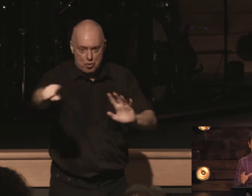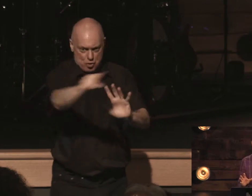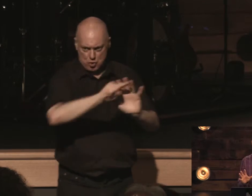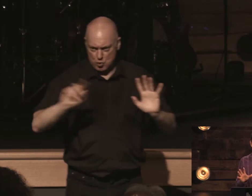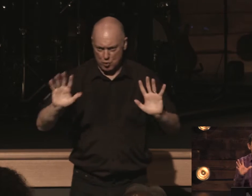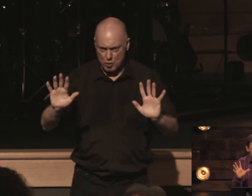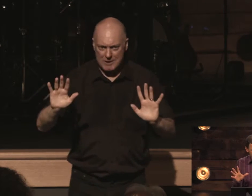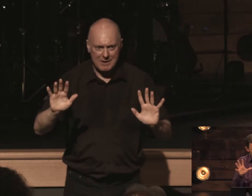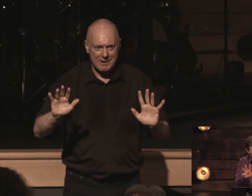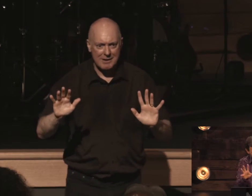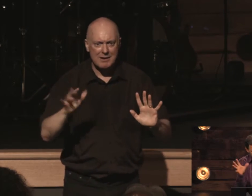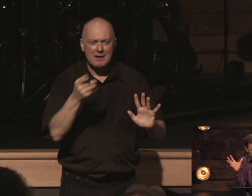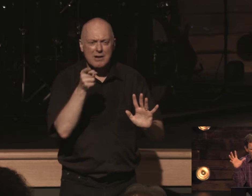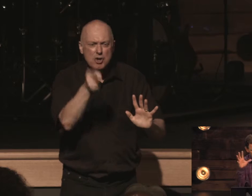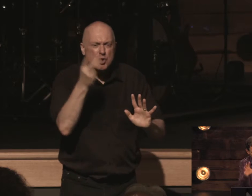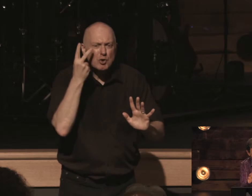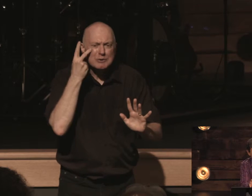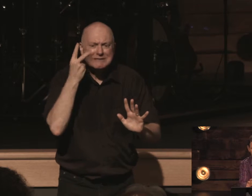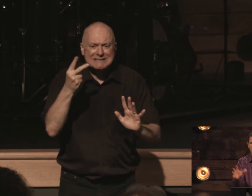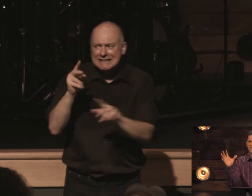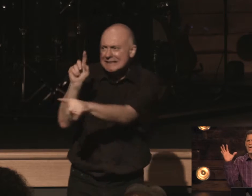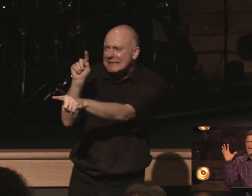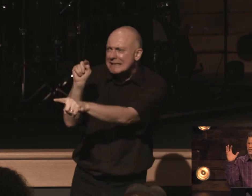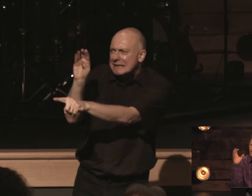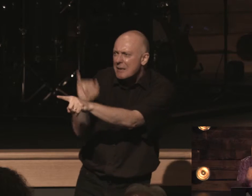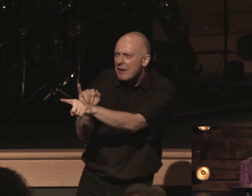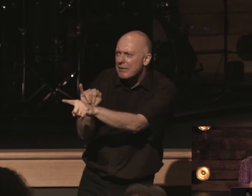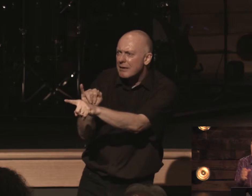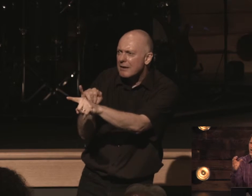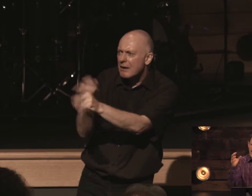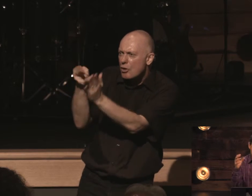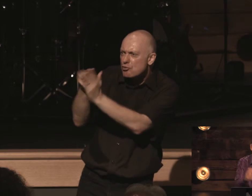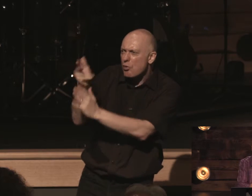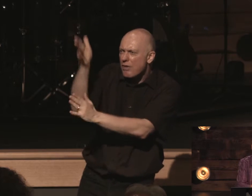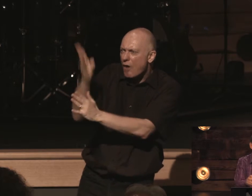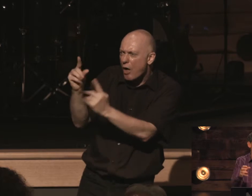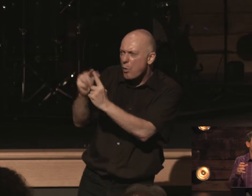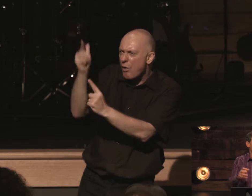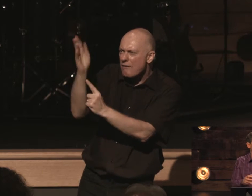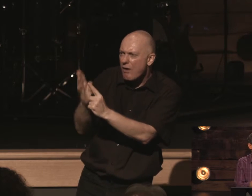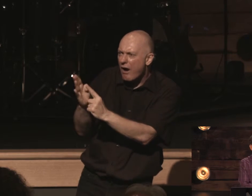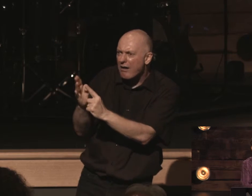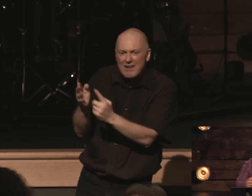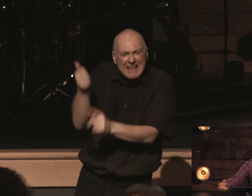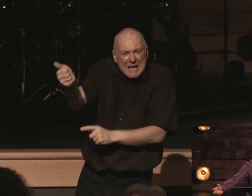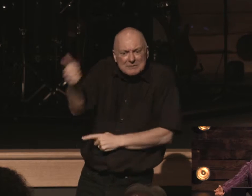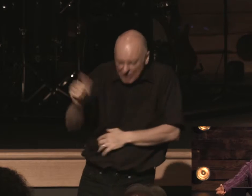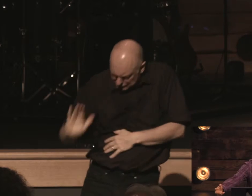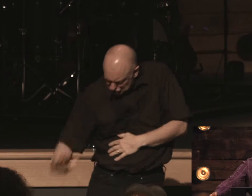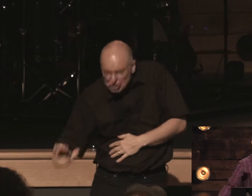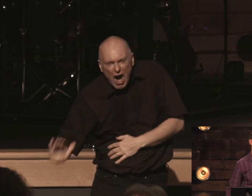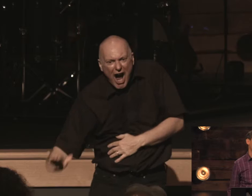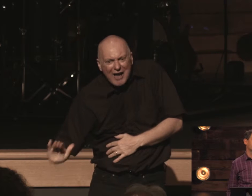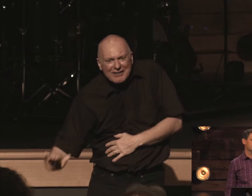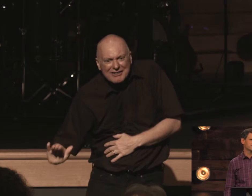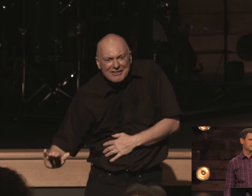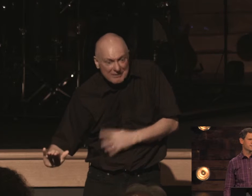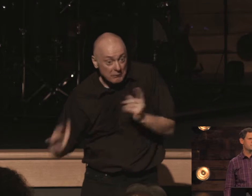as we see the emphasis on timothy's life as the truth of god and the word of god when he was just a child before god hey